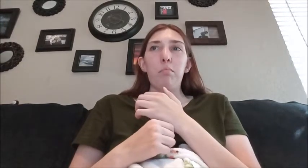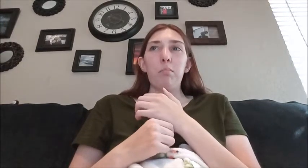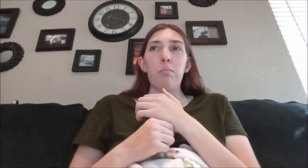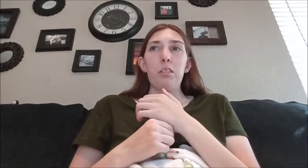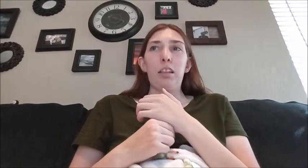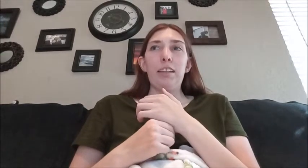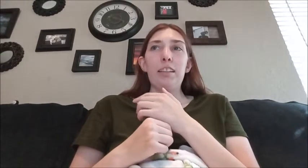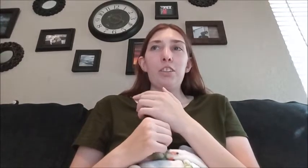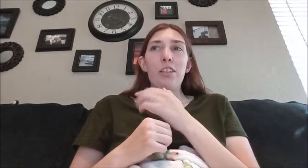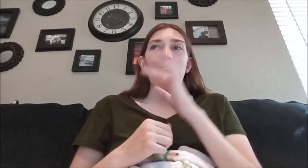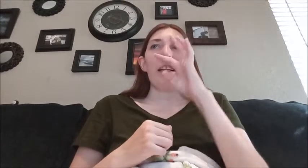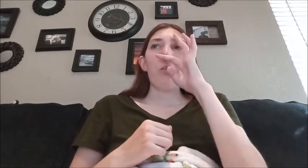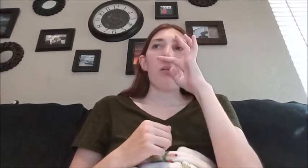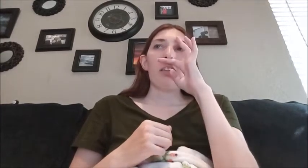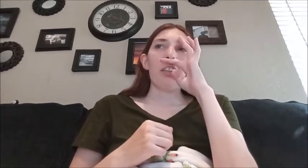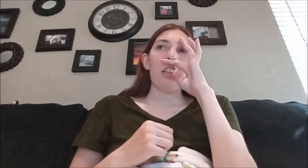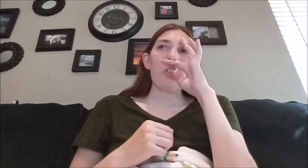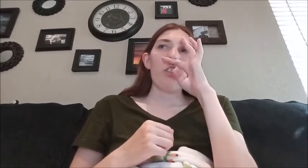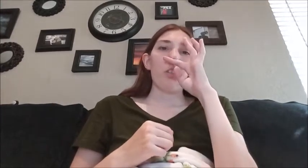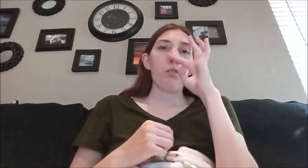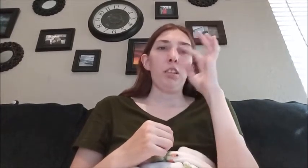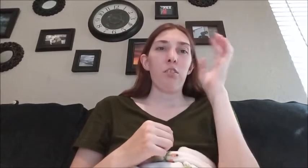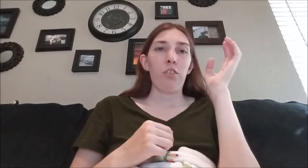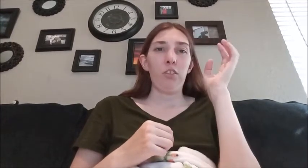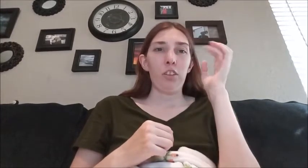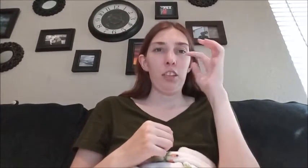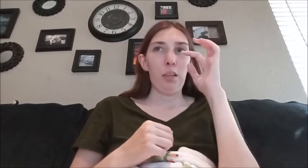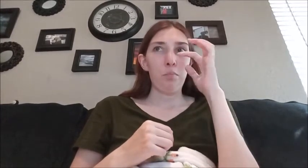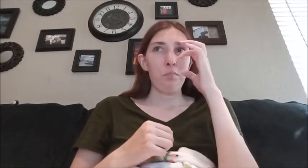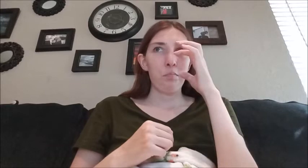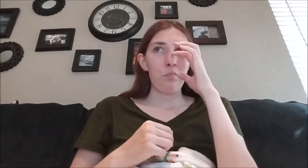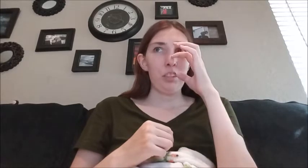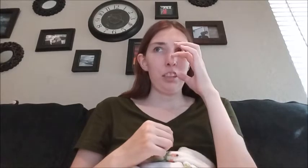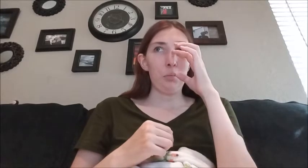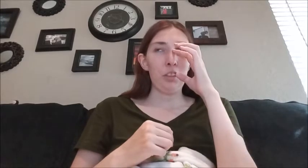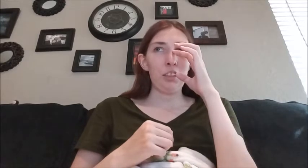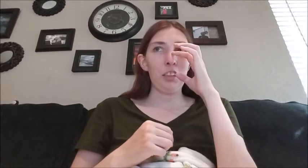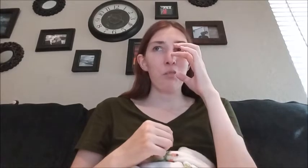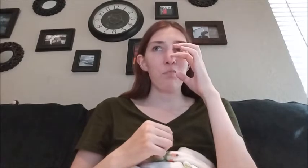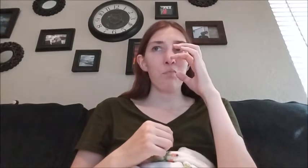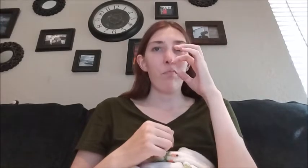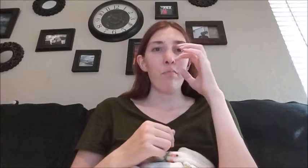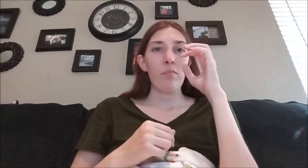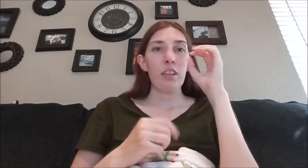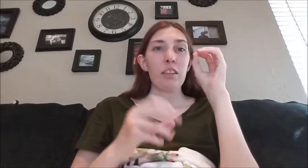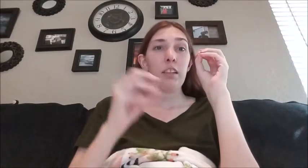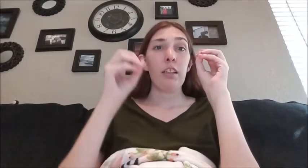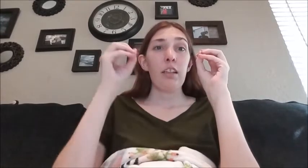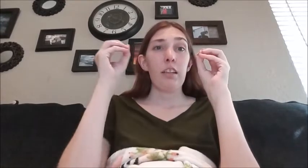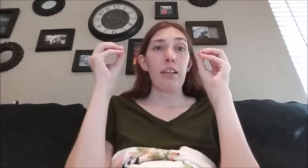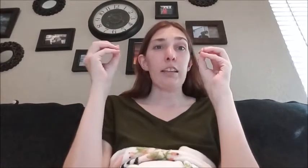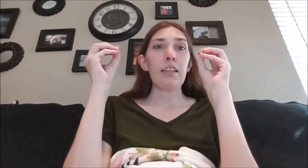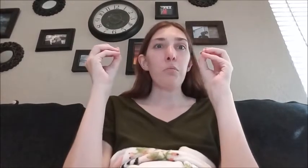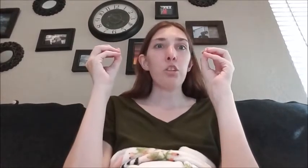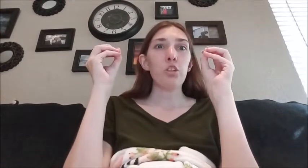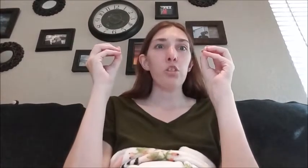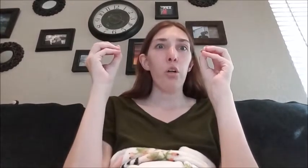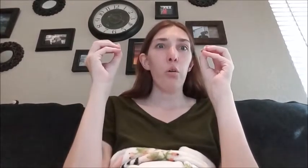um I did try oh my gosh I tried verbitestine for the first time a couple days ago that thing was so